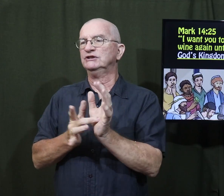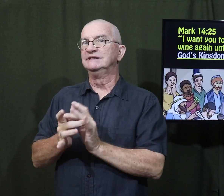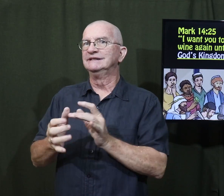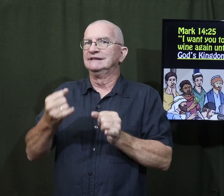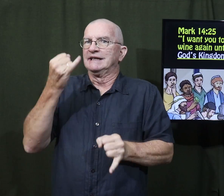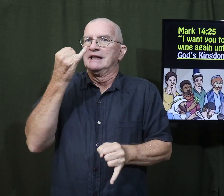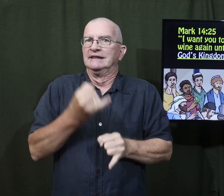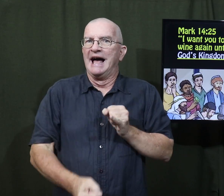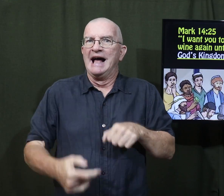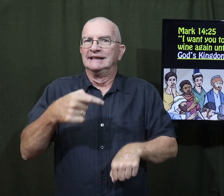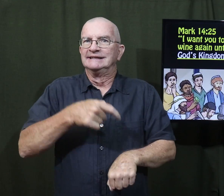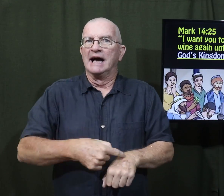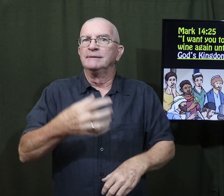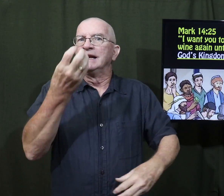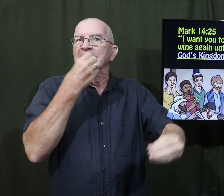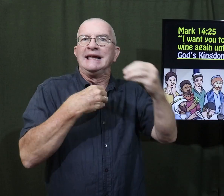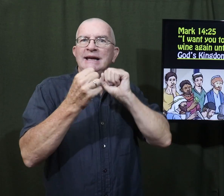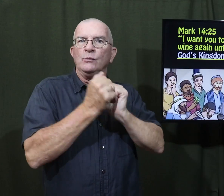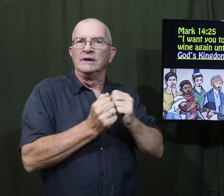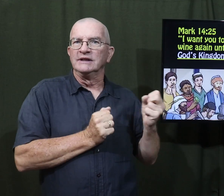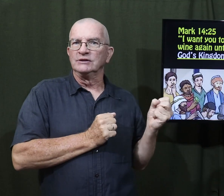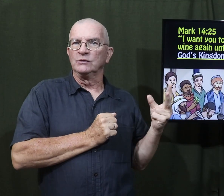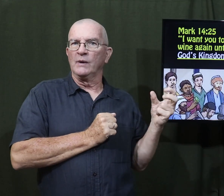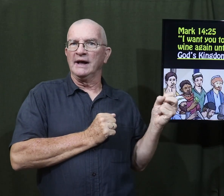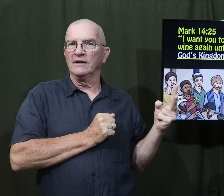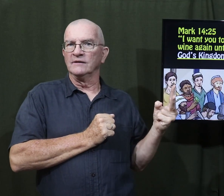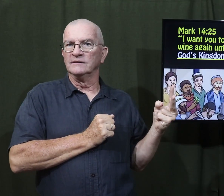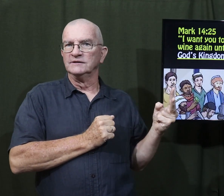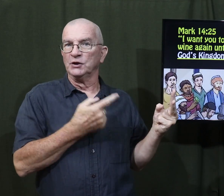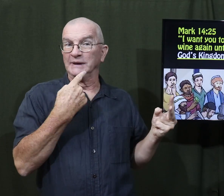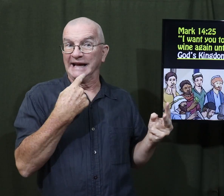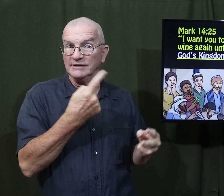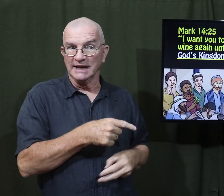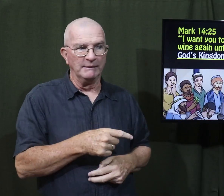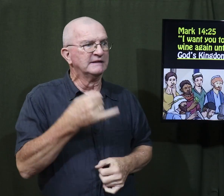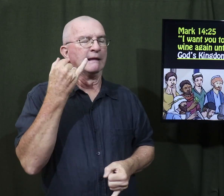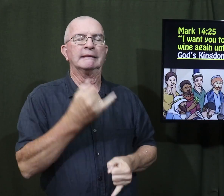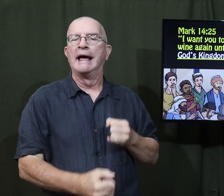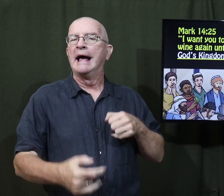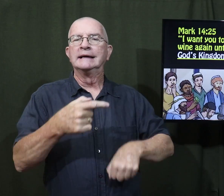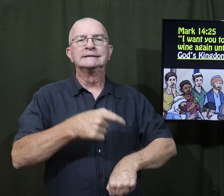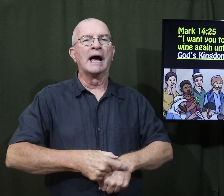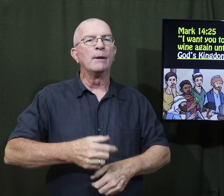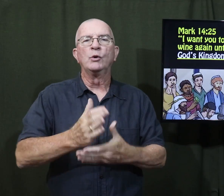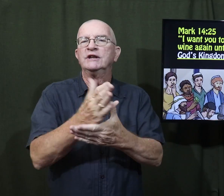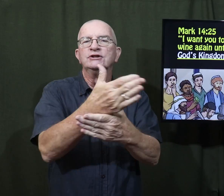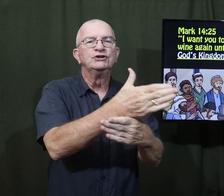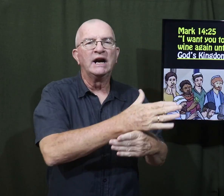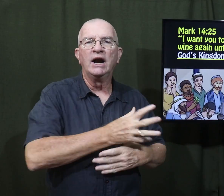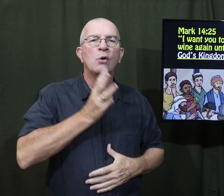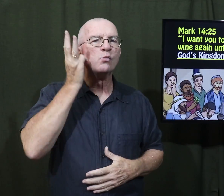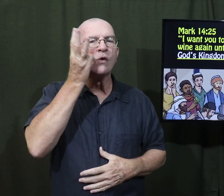It's a new way. This is the last time Jesus is going to eat with them